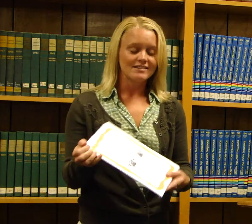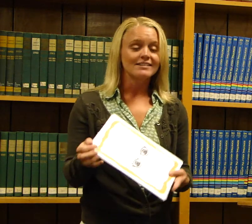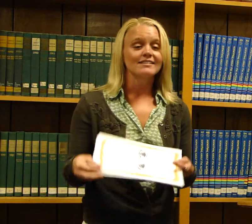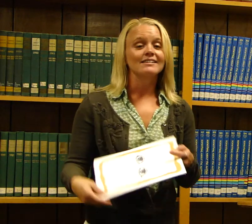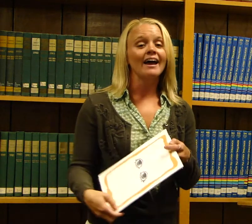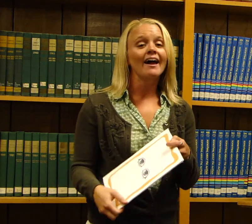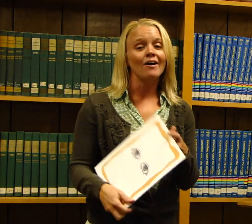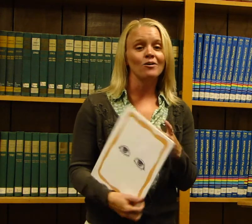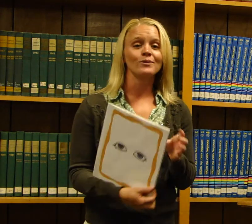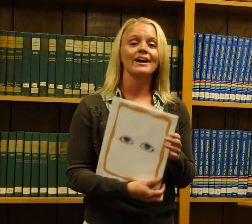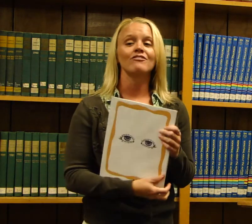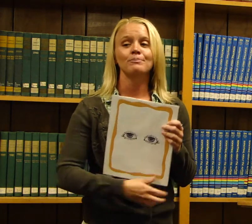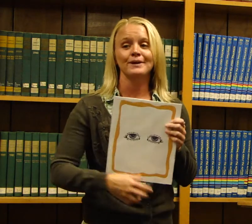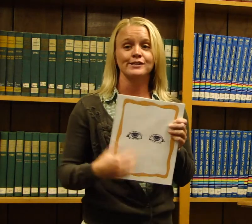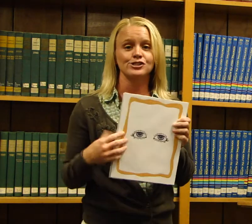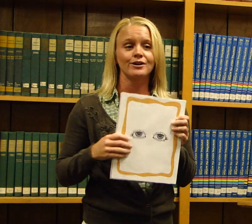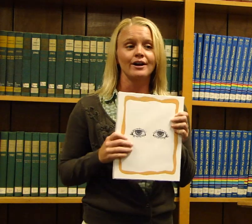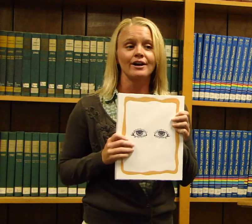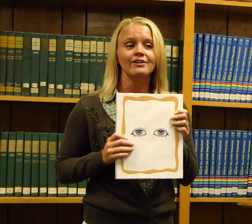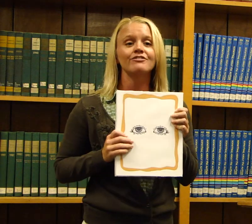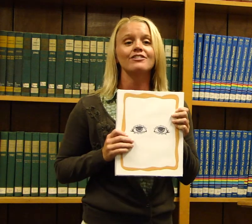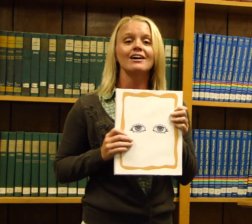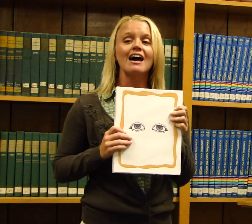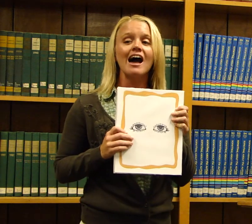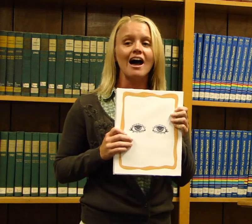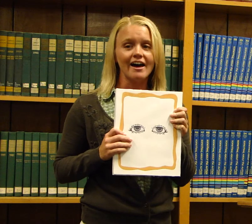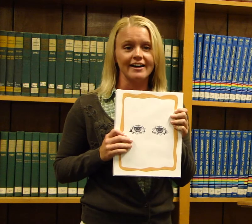Now we have a picture of eyes.